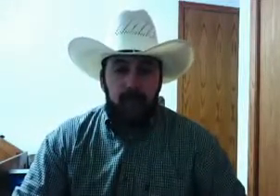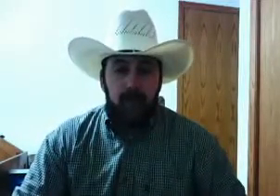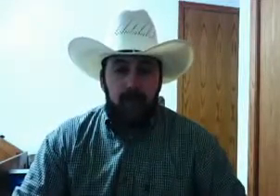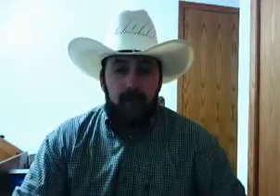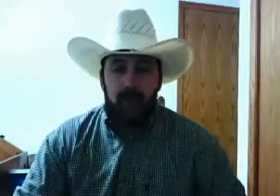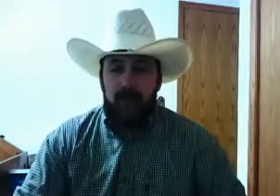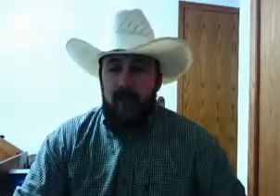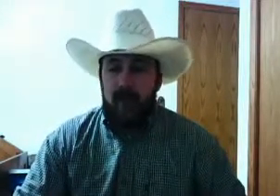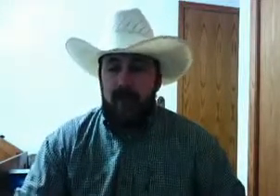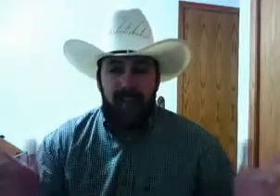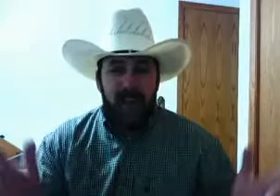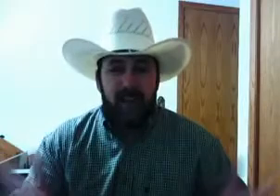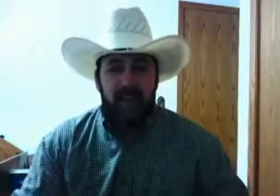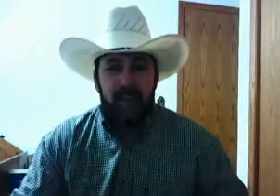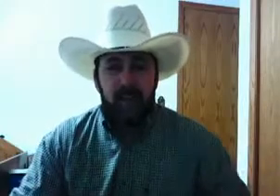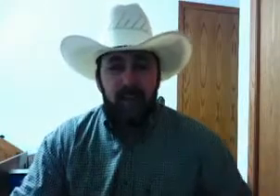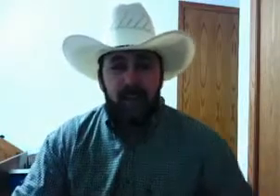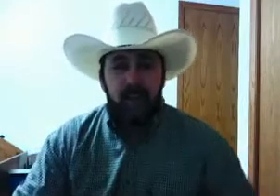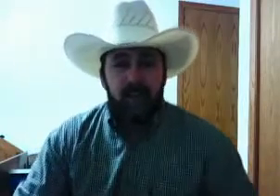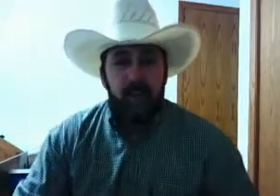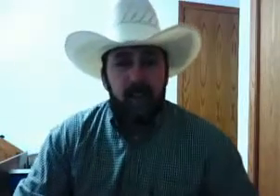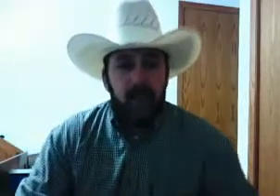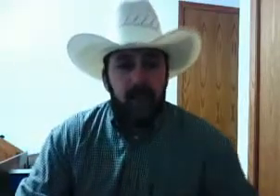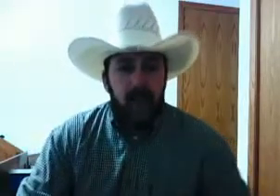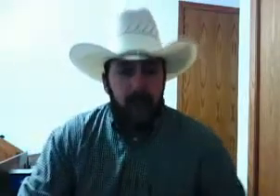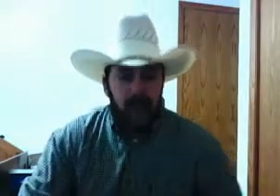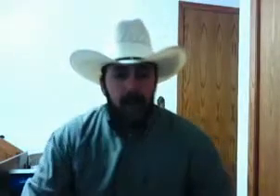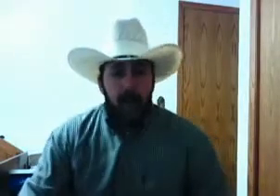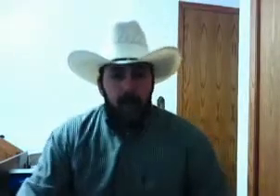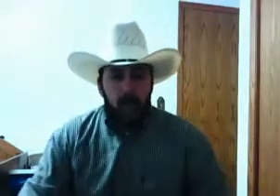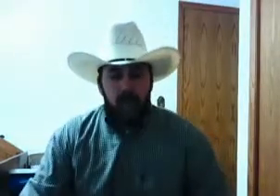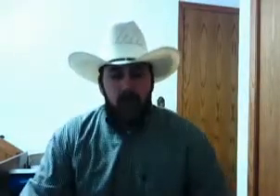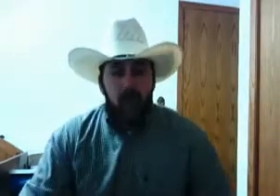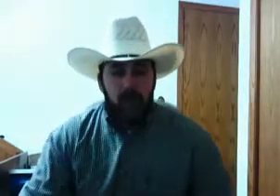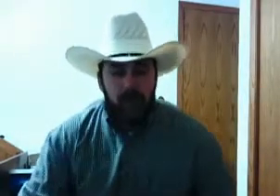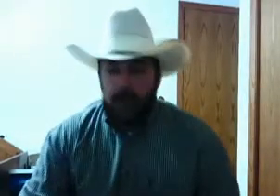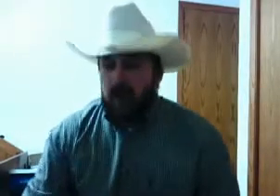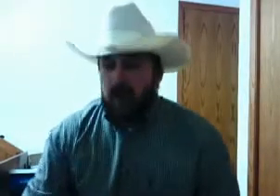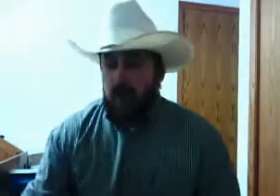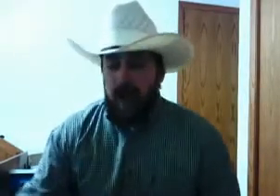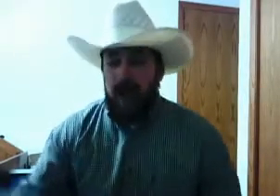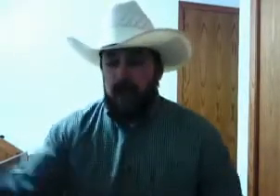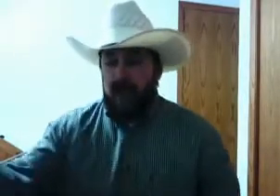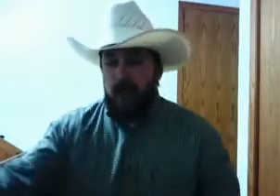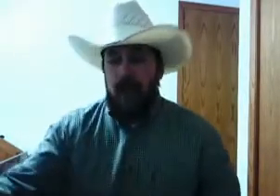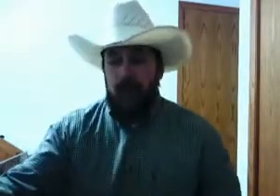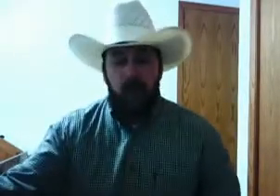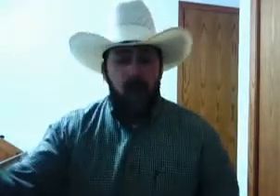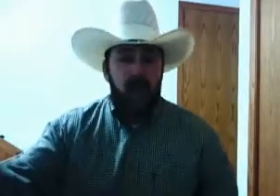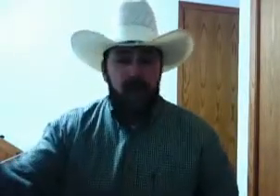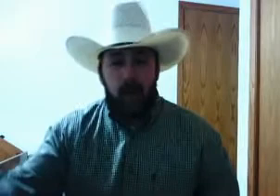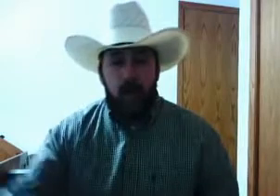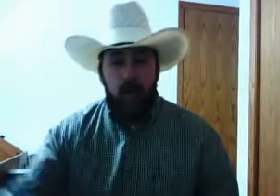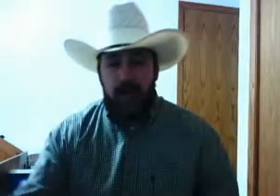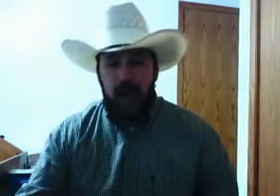I mean, what the hell is that? I mean, what's wrong with, the Bible says, spare the rod, spoil the child.